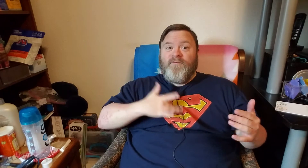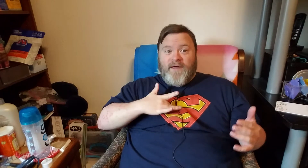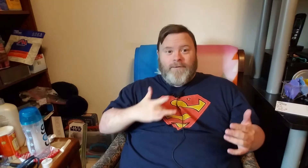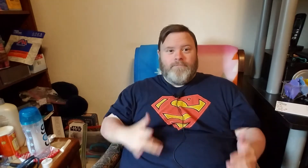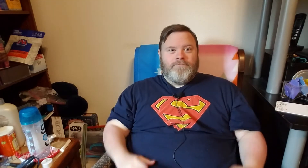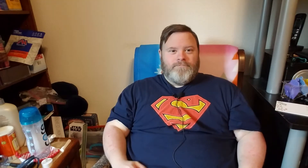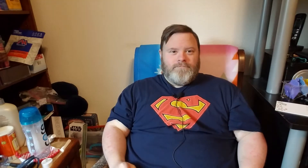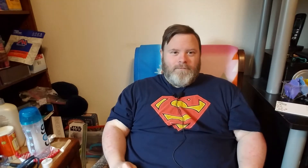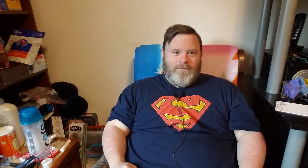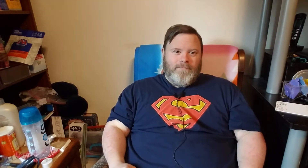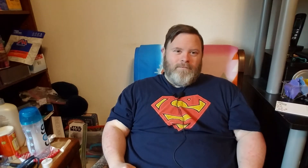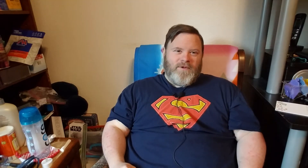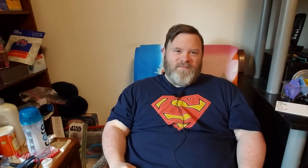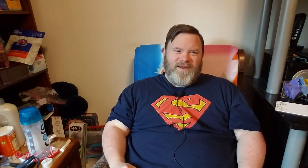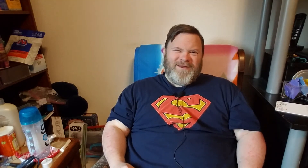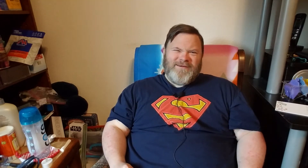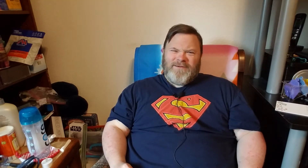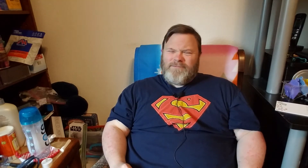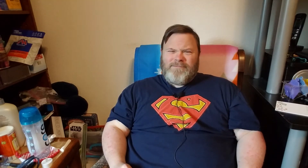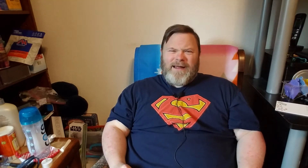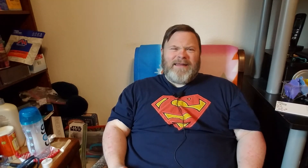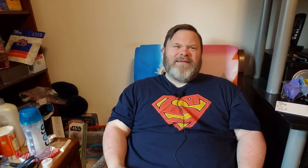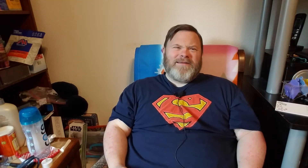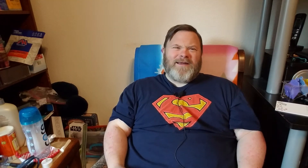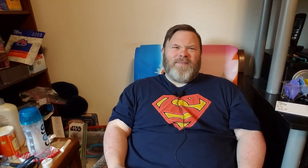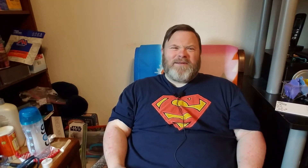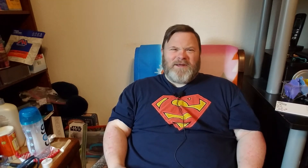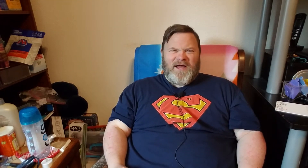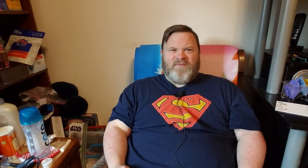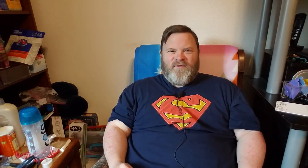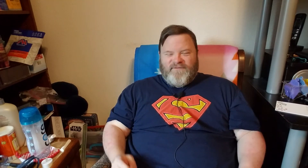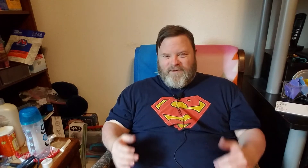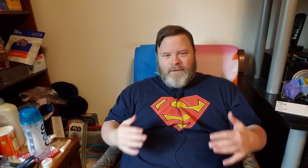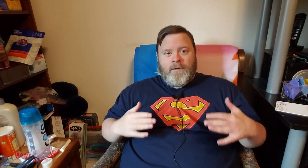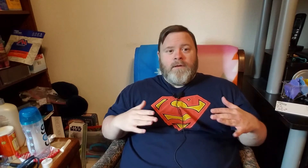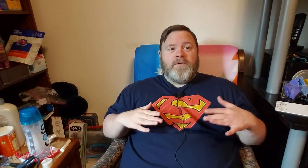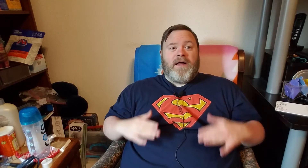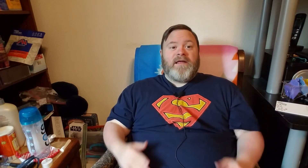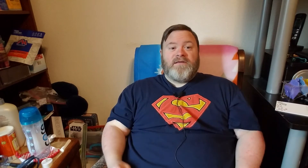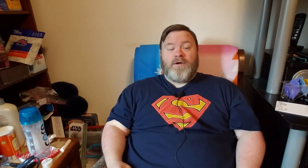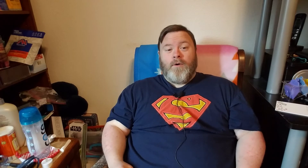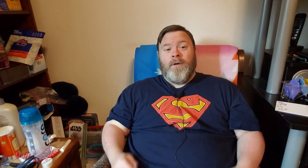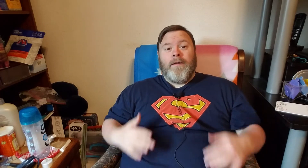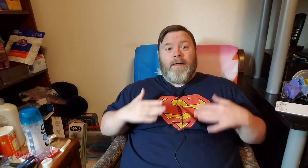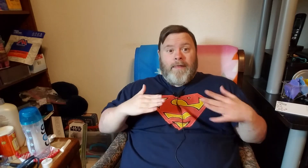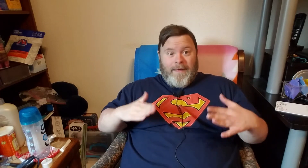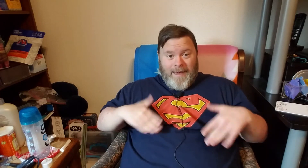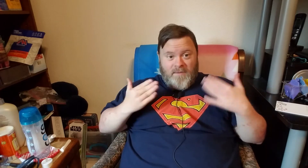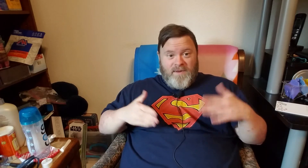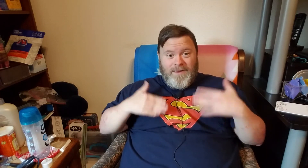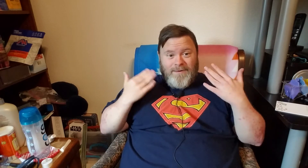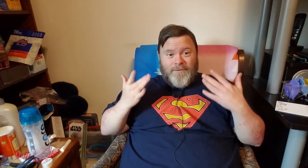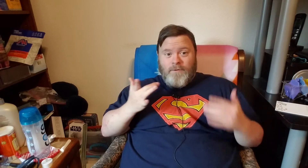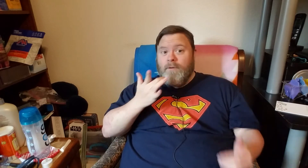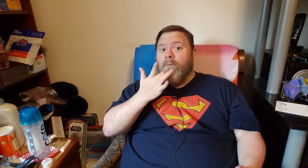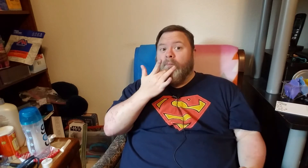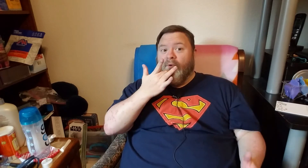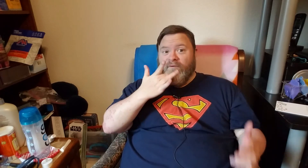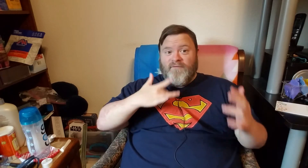but me I like to take my time with it I like to go happy birthday